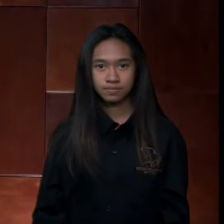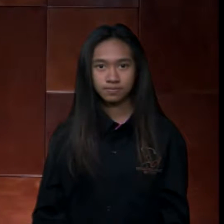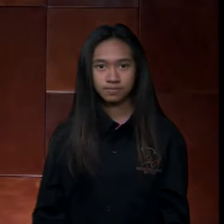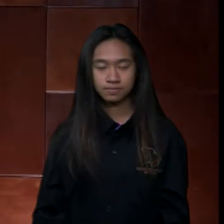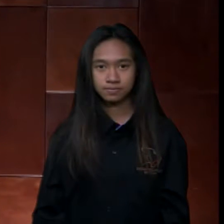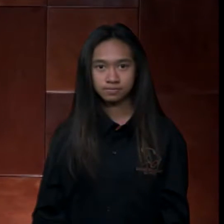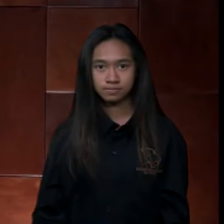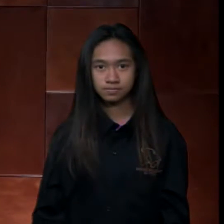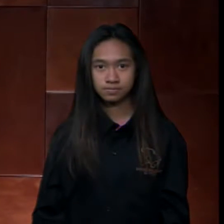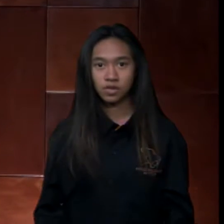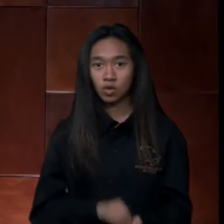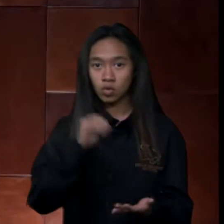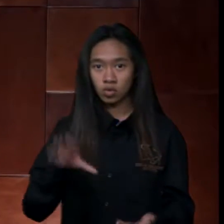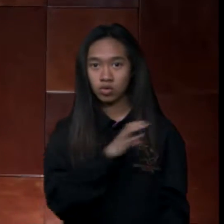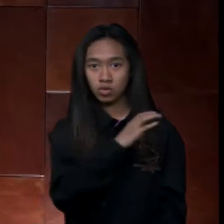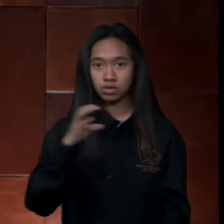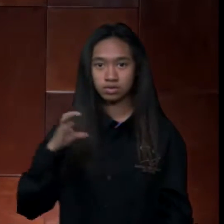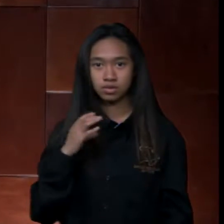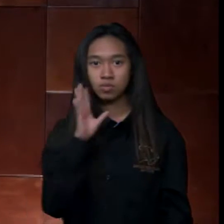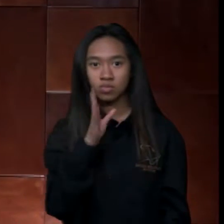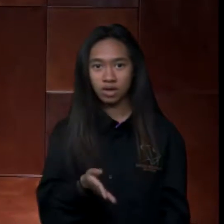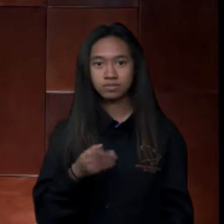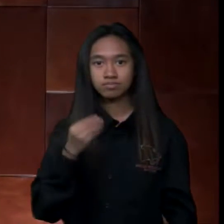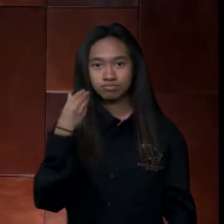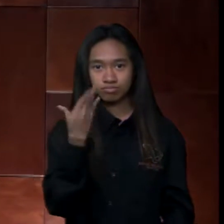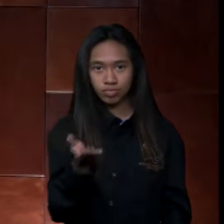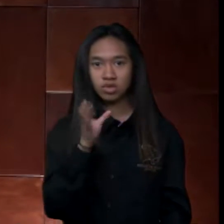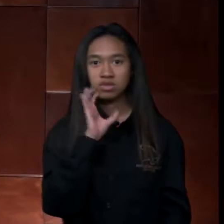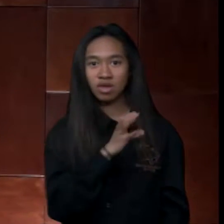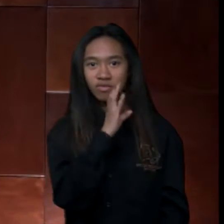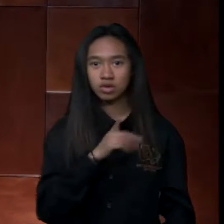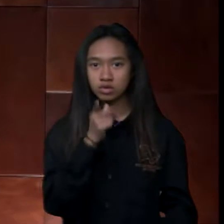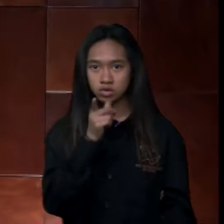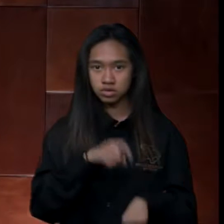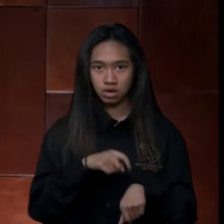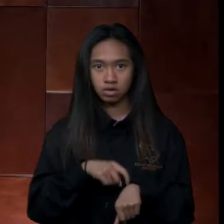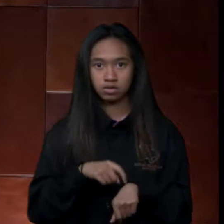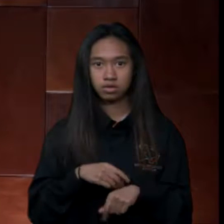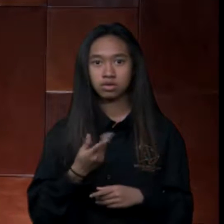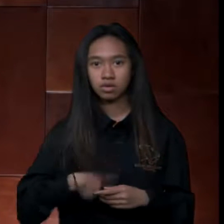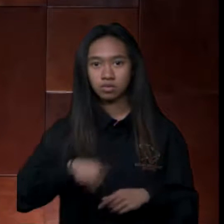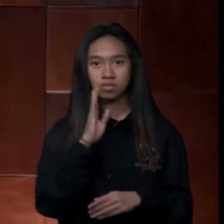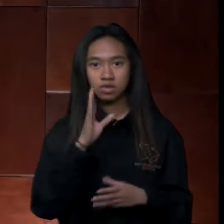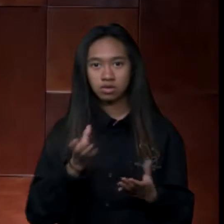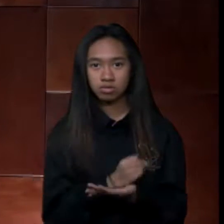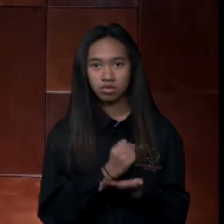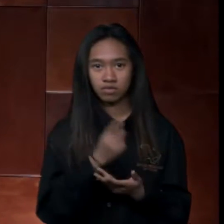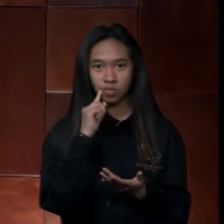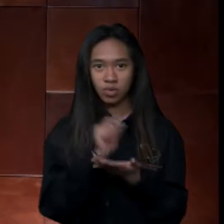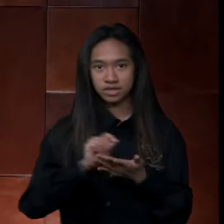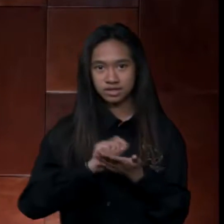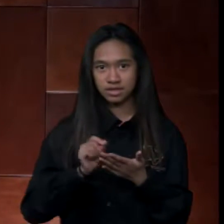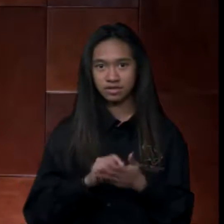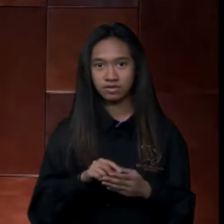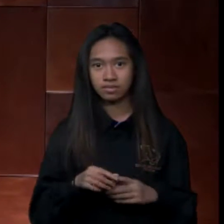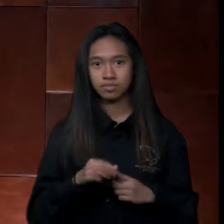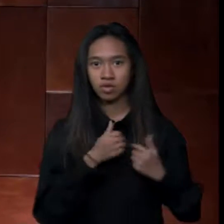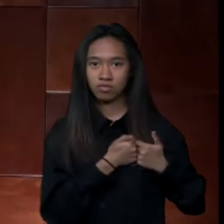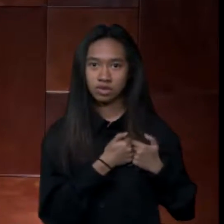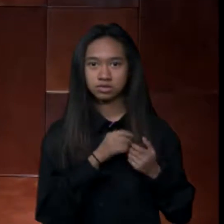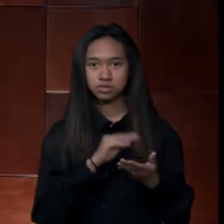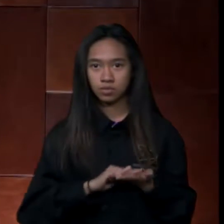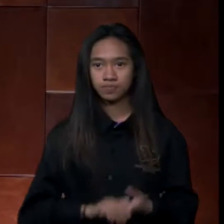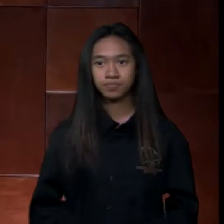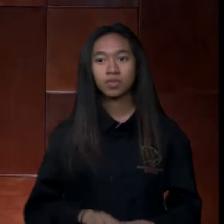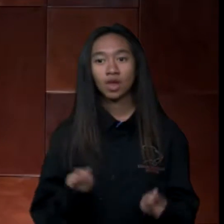The Student Council will be in the cafeteria during lunch this week, giving you the opportunity to write your special someone a Cupid heart. Come